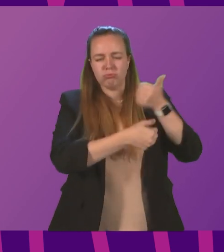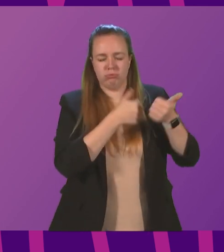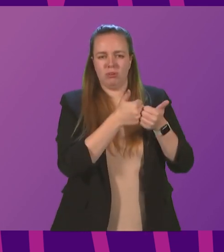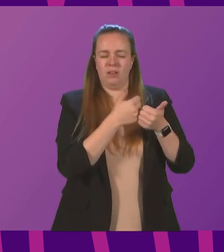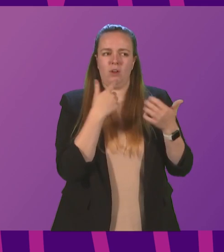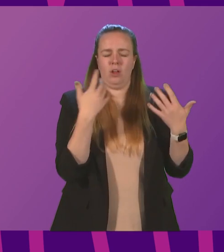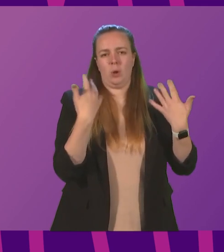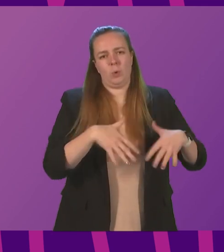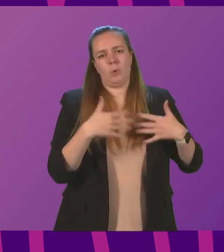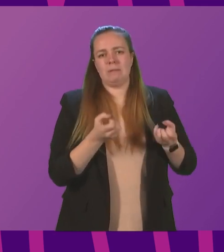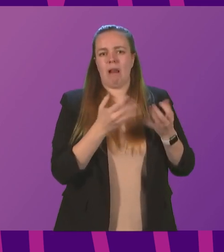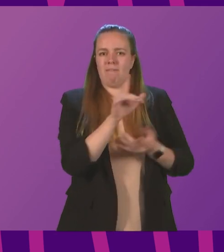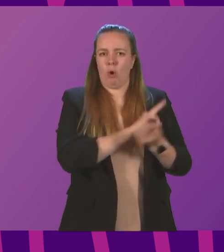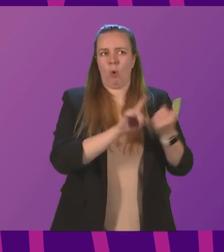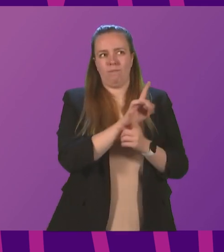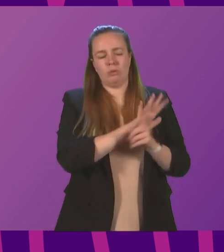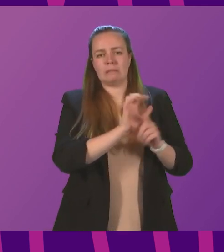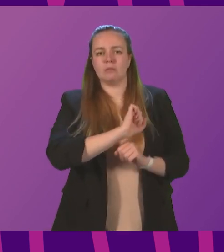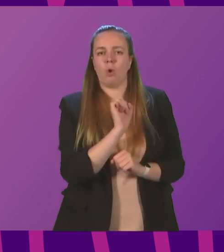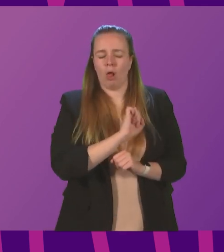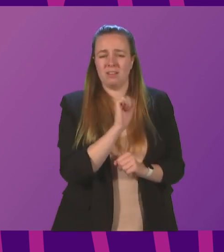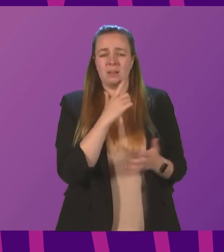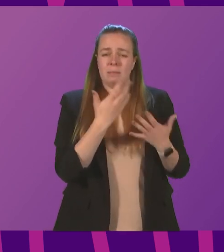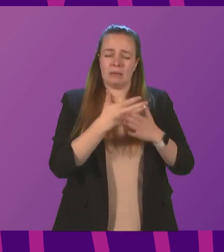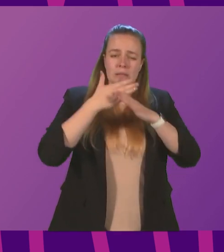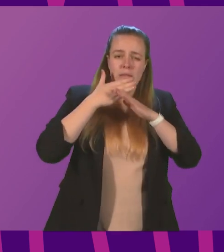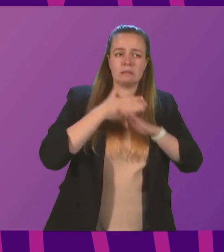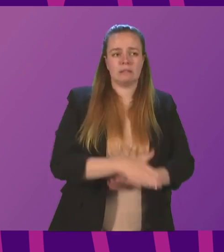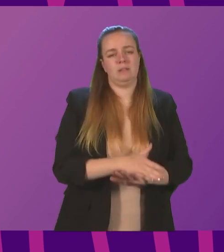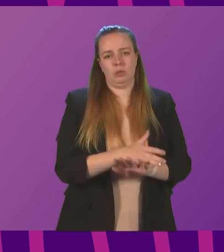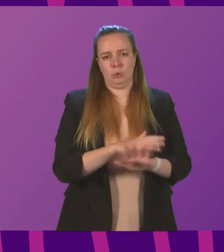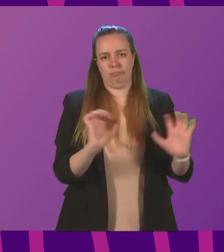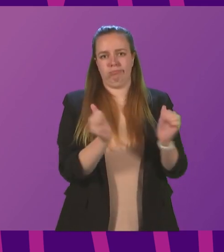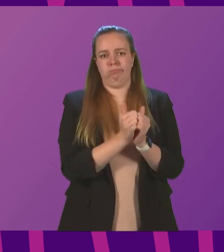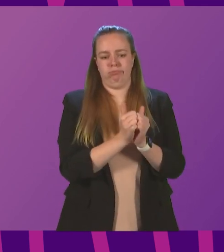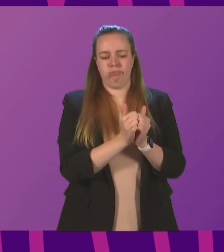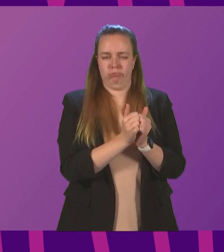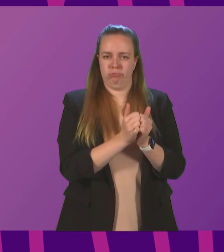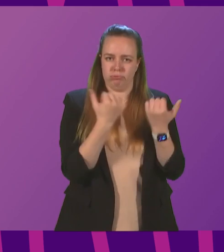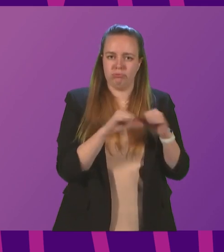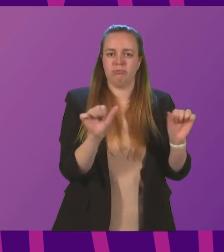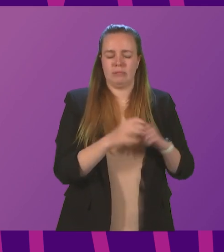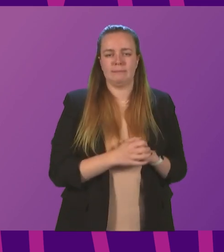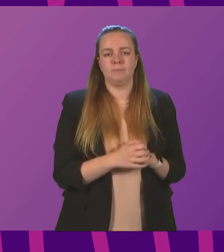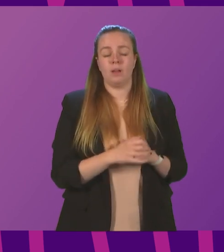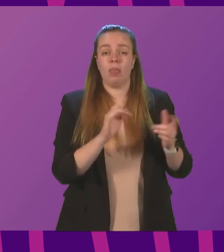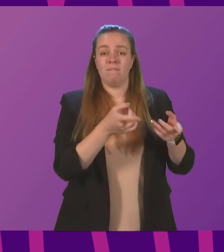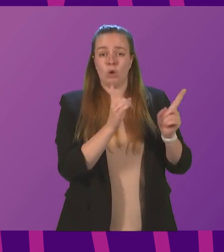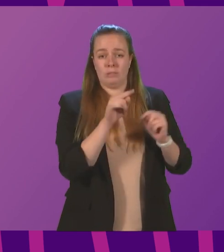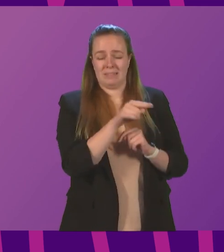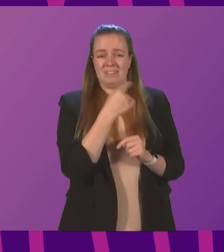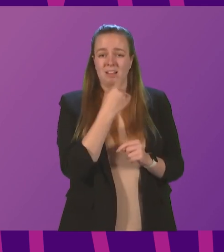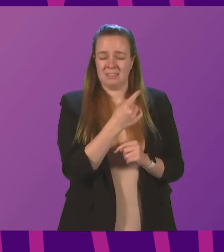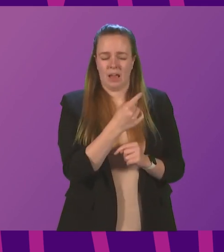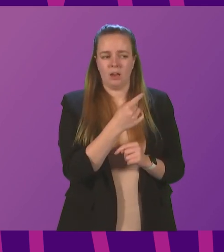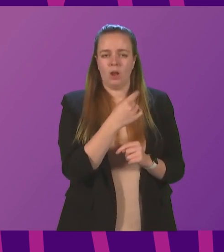a momentous conference in Scotland and then working so tirelessly to get a deal over the line. The First Minister said, we